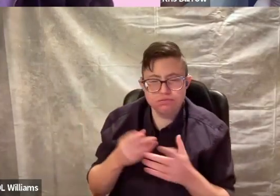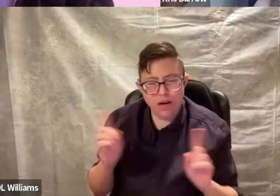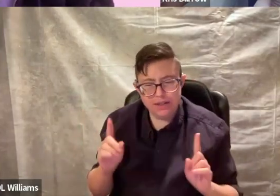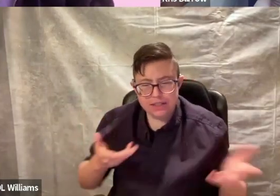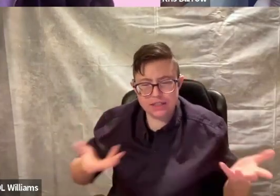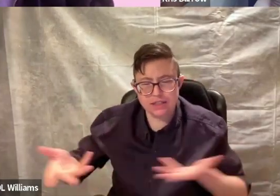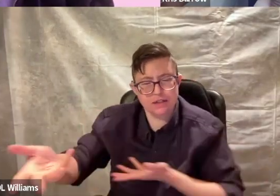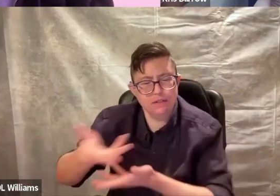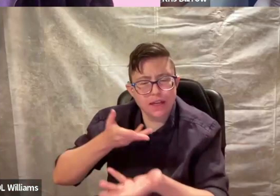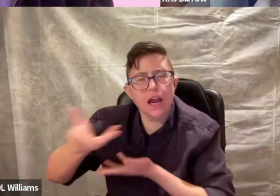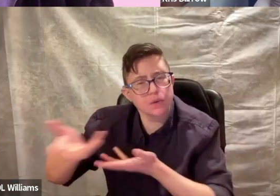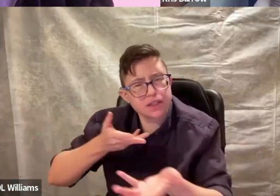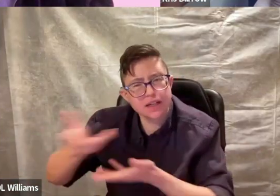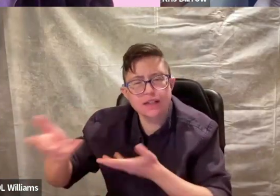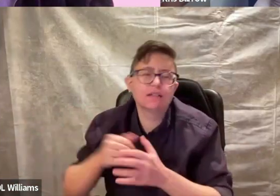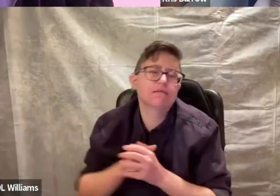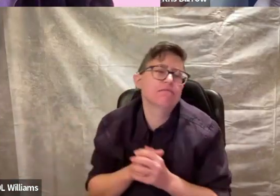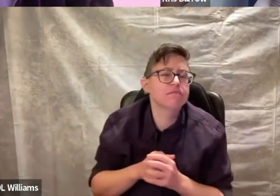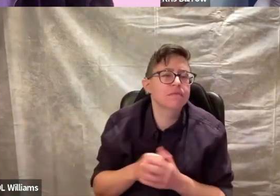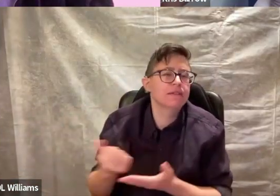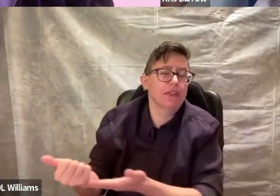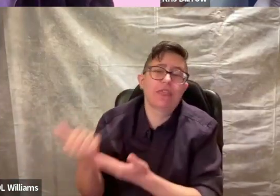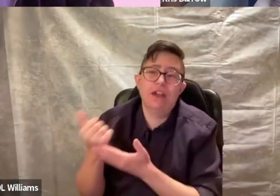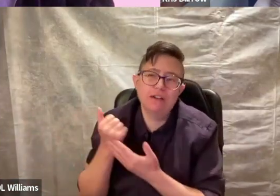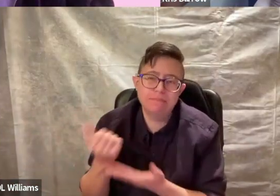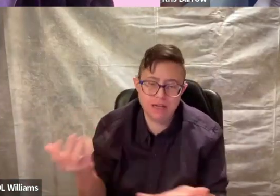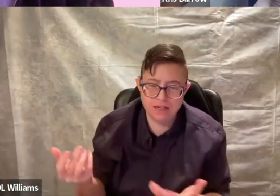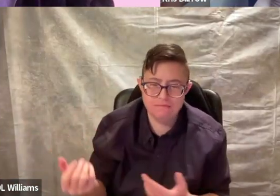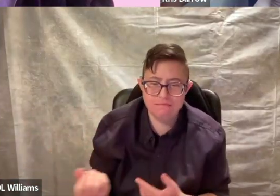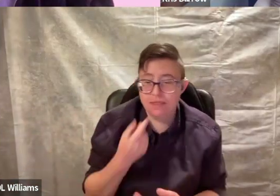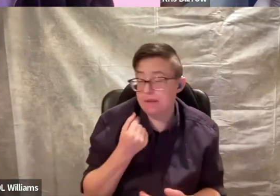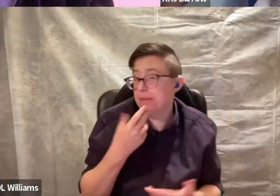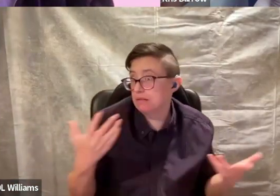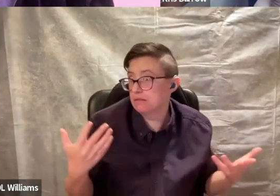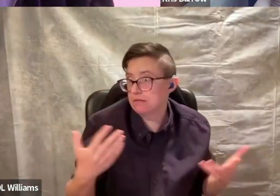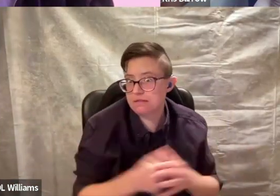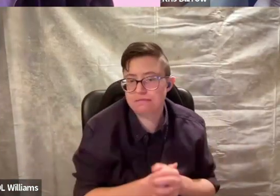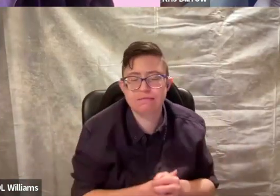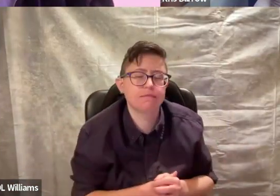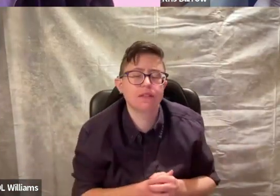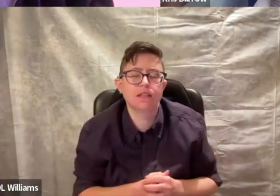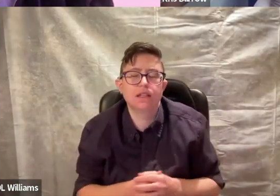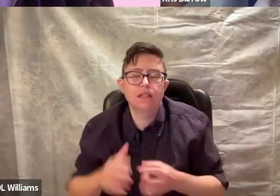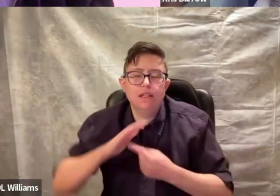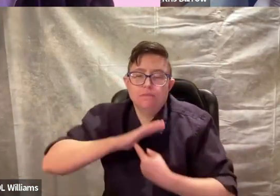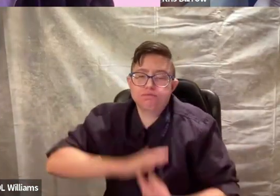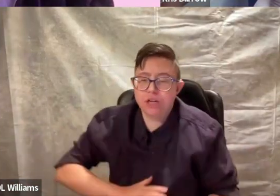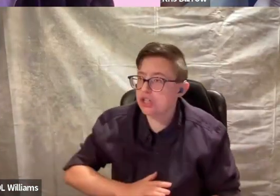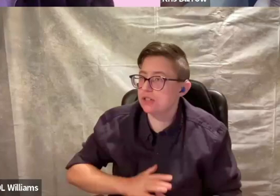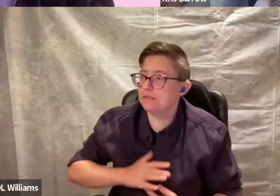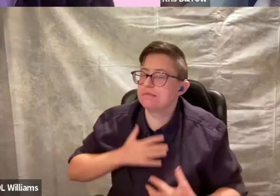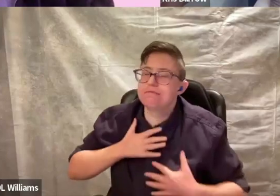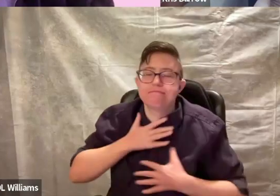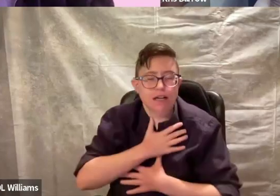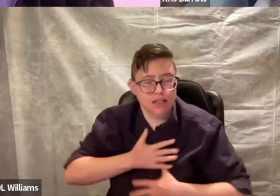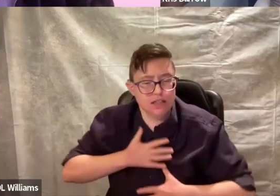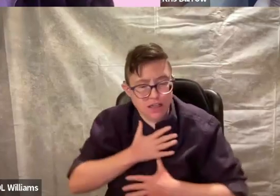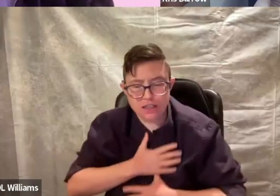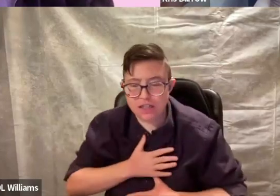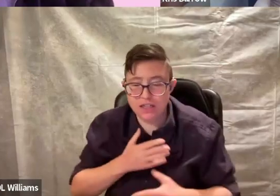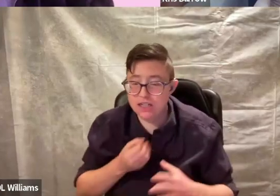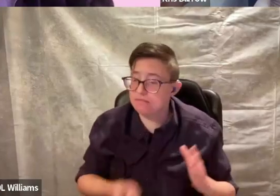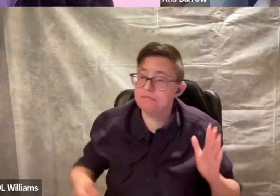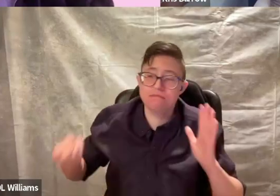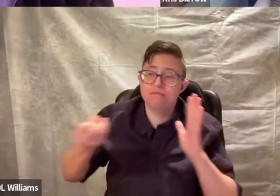What price for the counselling? For the therapy and the pills? Depression and